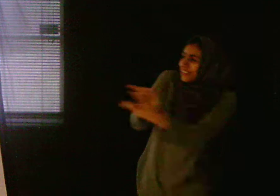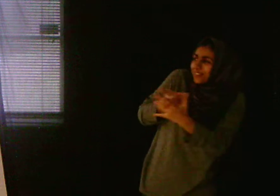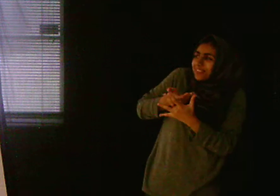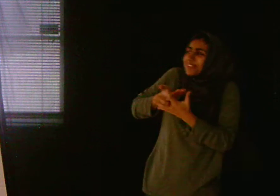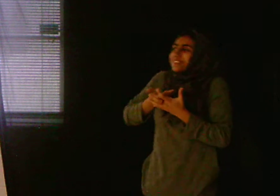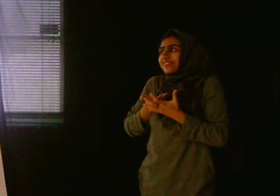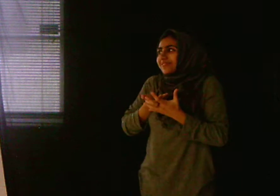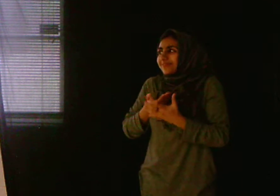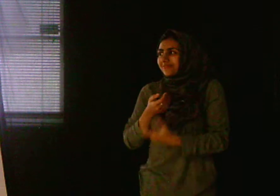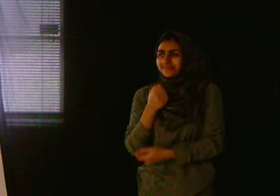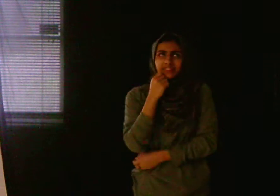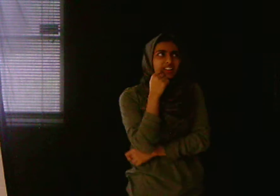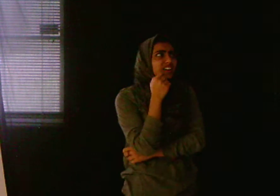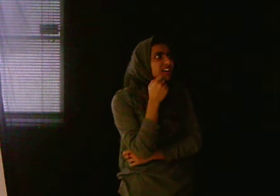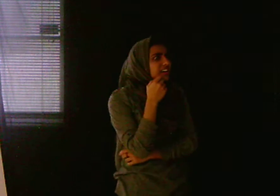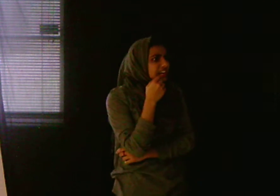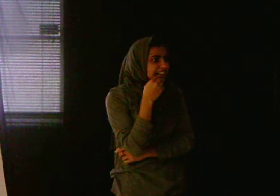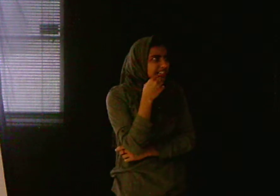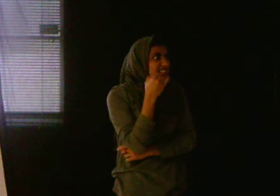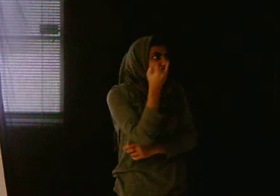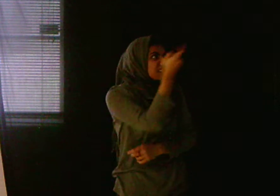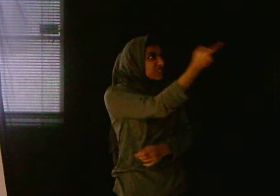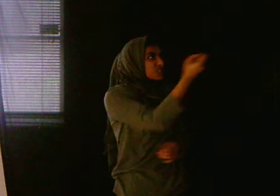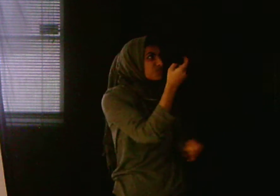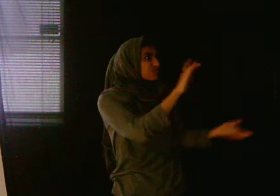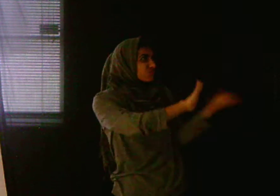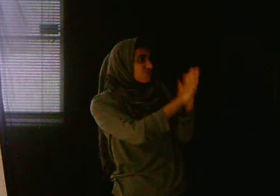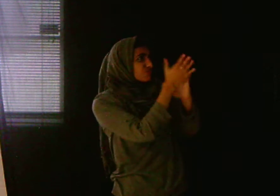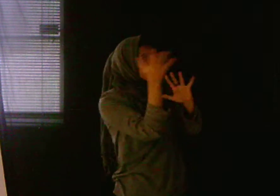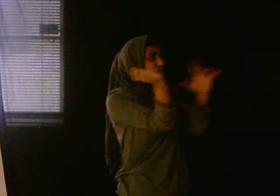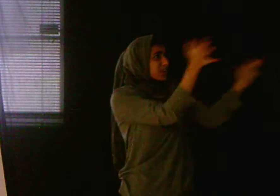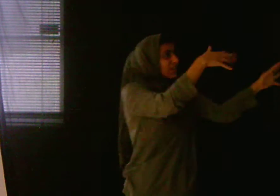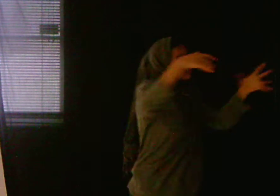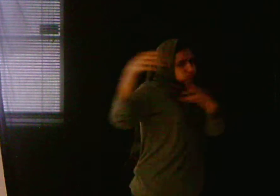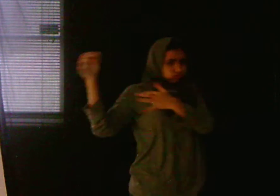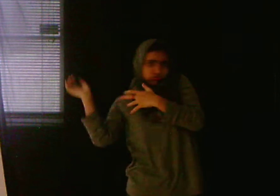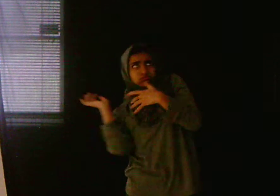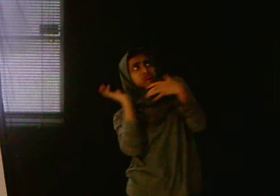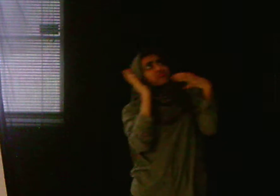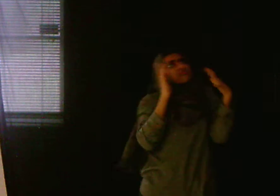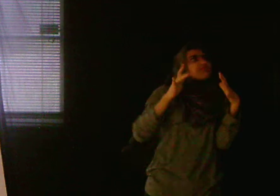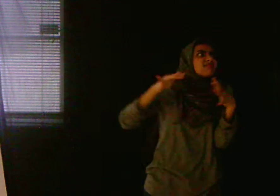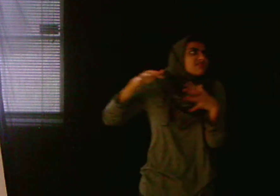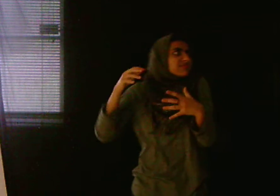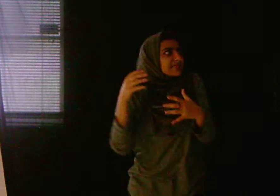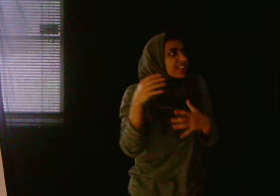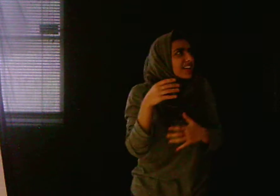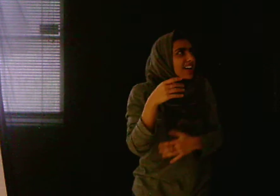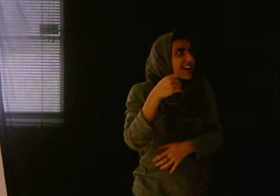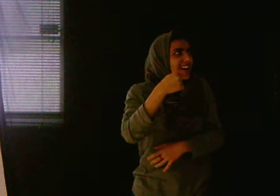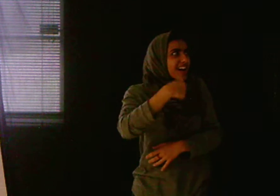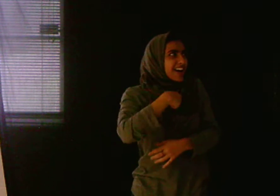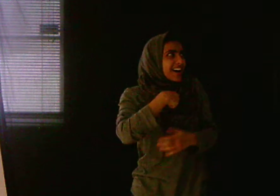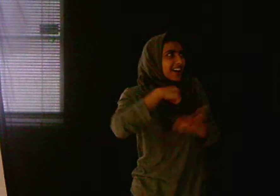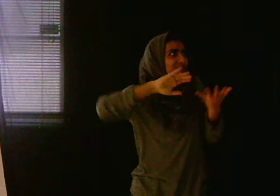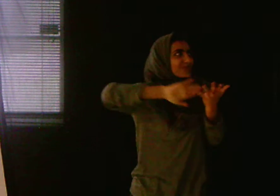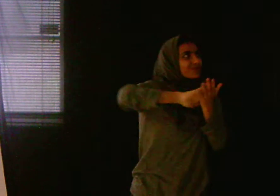If you become a advent, and will blow me to the little bunny, I will become a